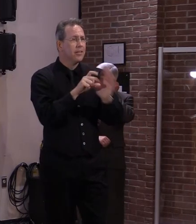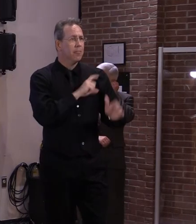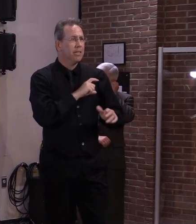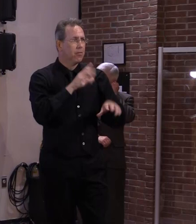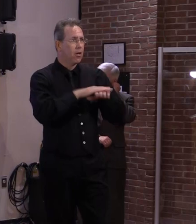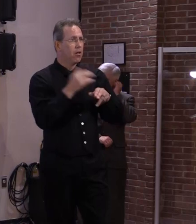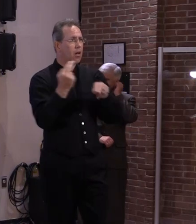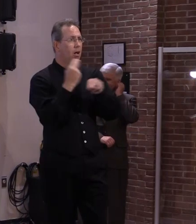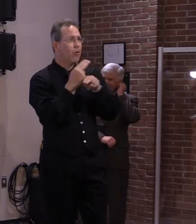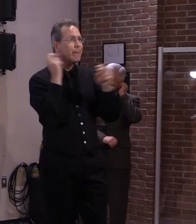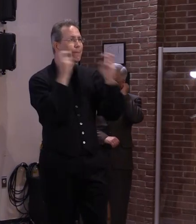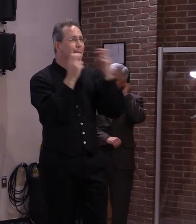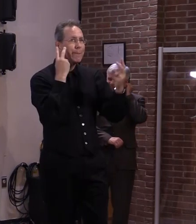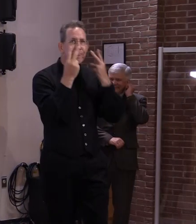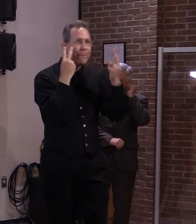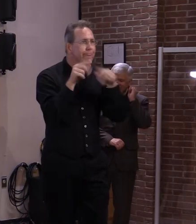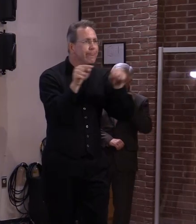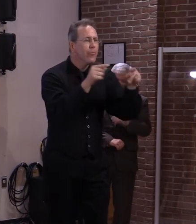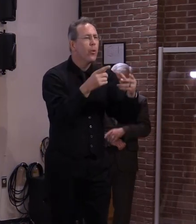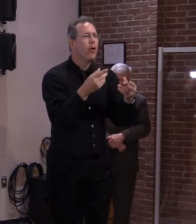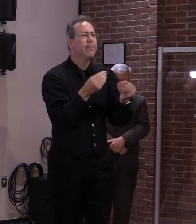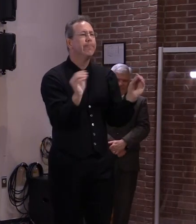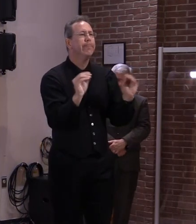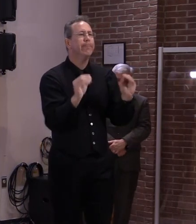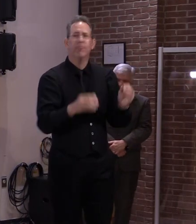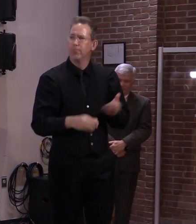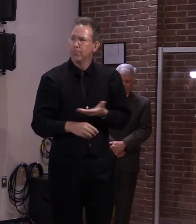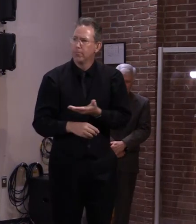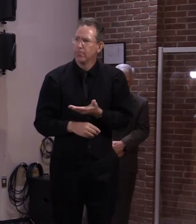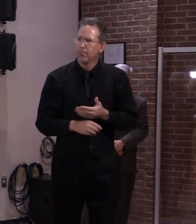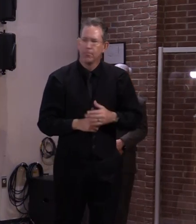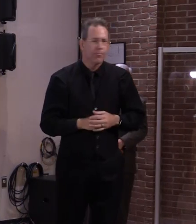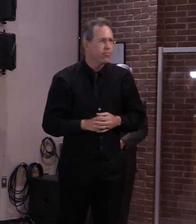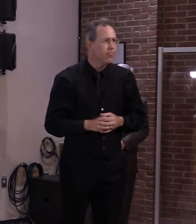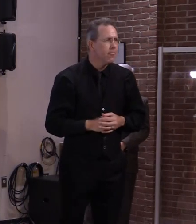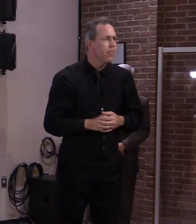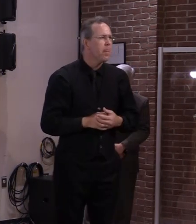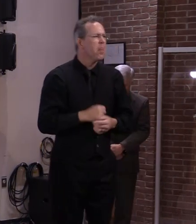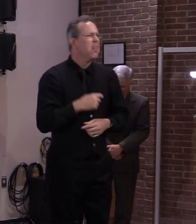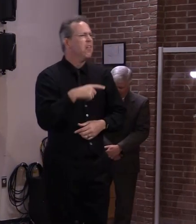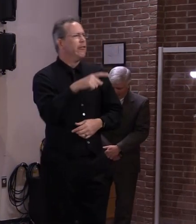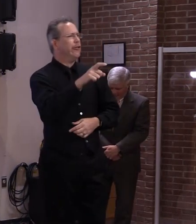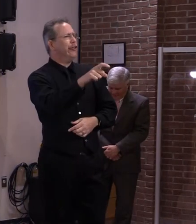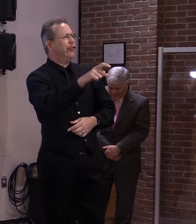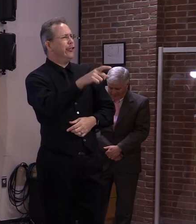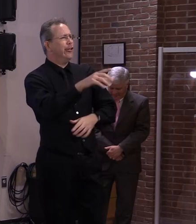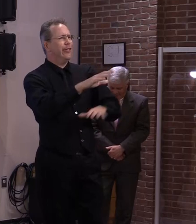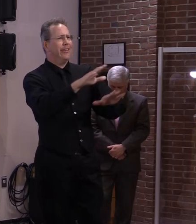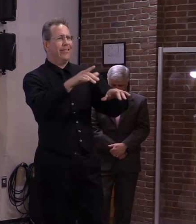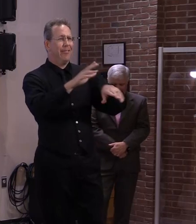you're going to see more activity out on the on the highways in terms of the vermont state police